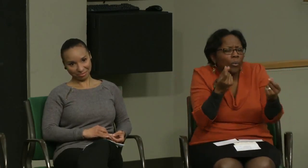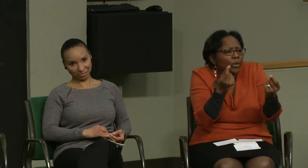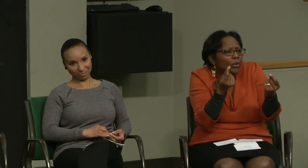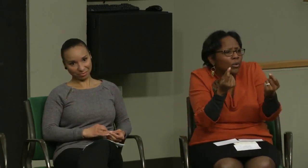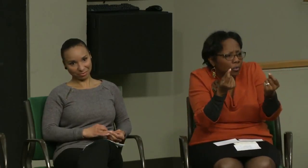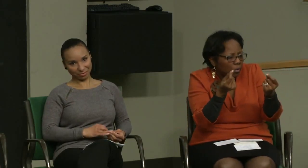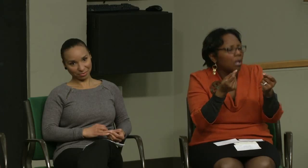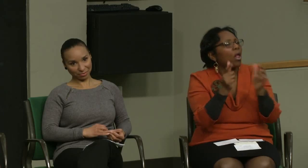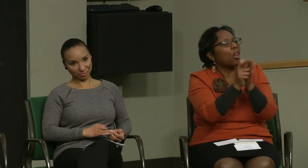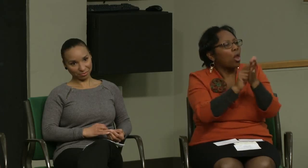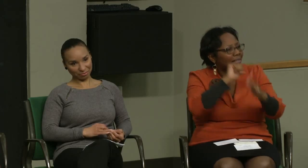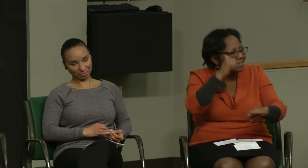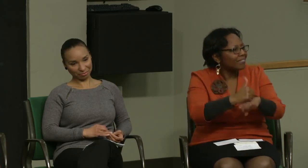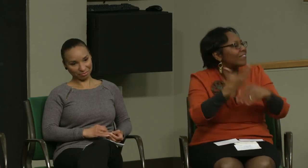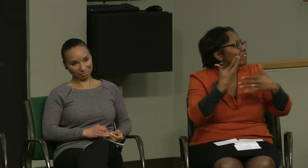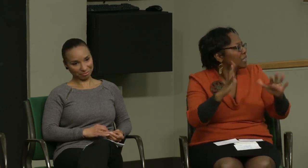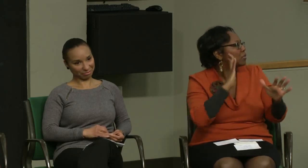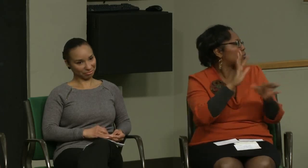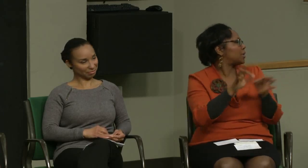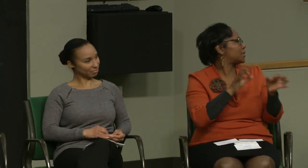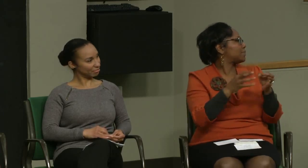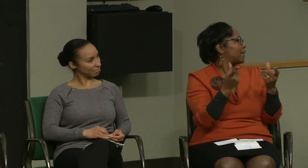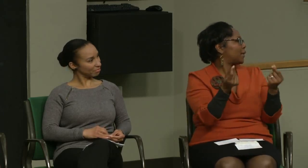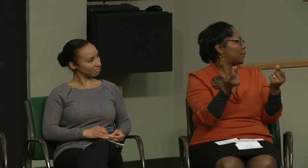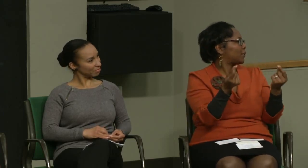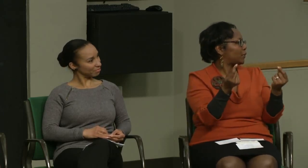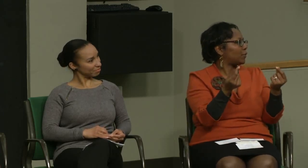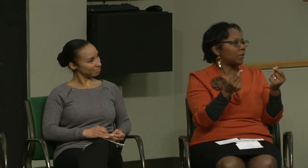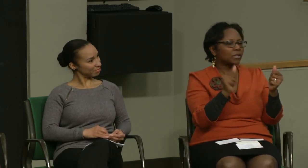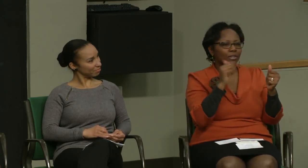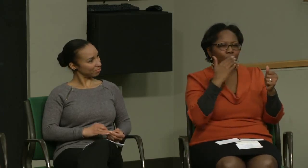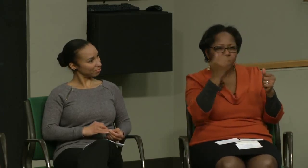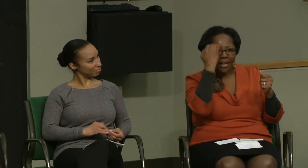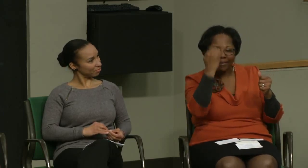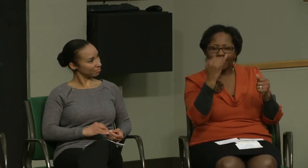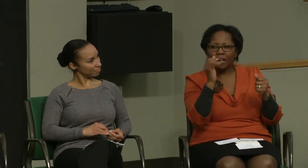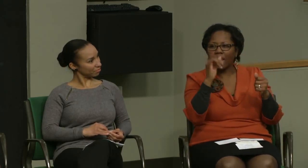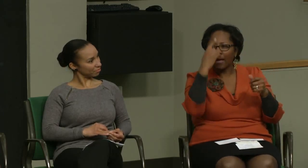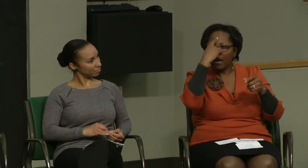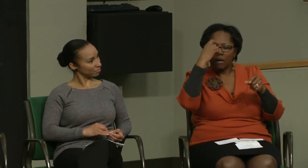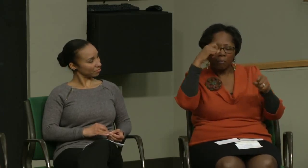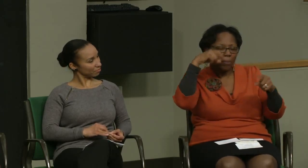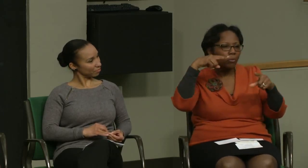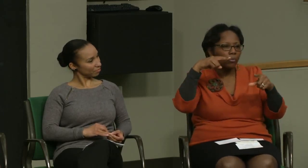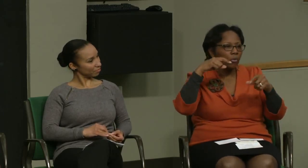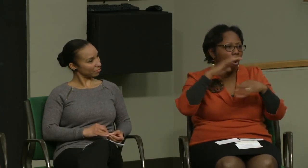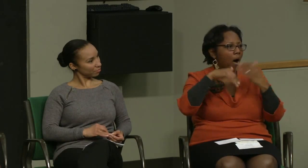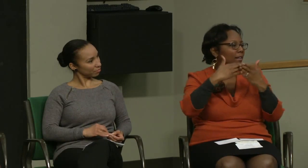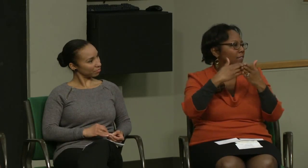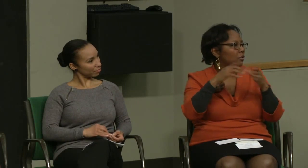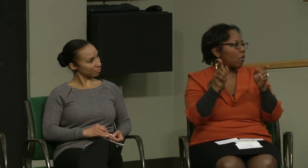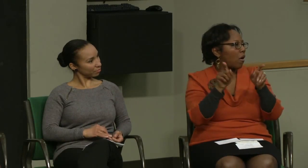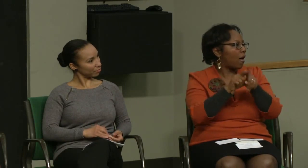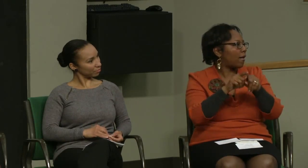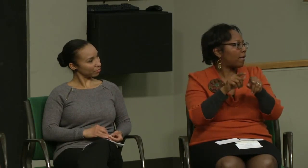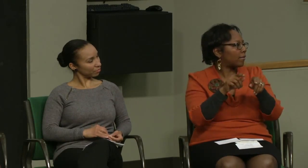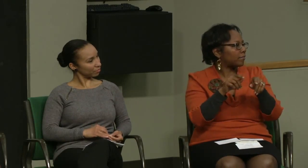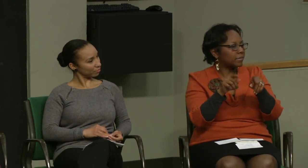Is the group going to pursue them or allow them to leave. So if you have bylaws established ahead of time,